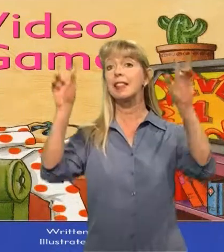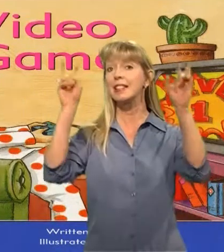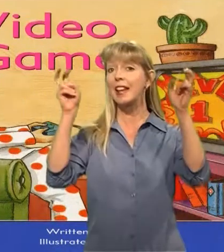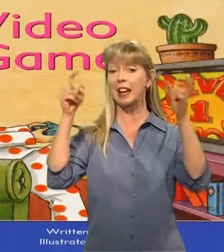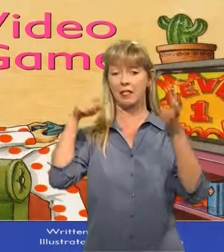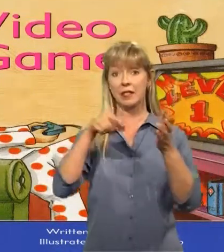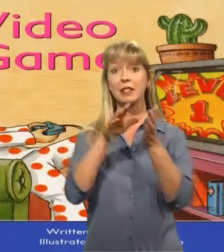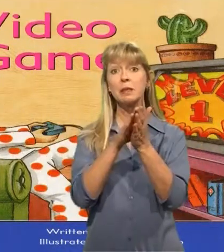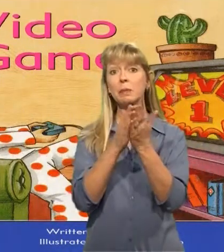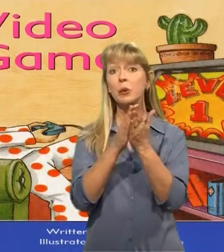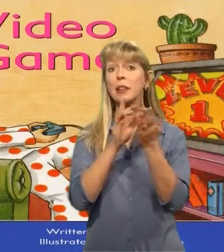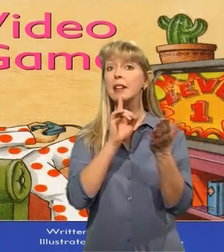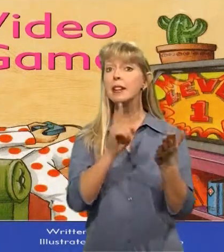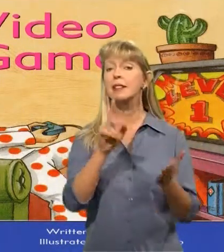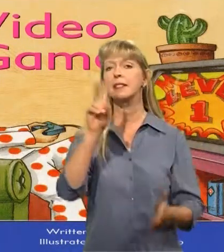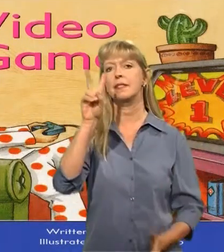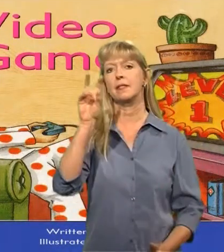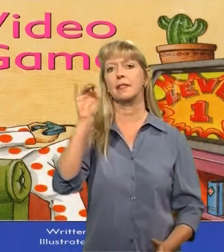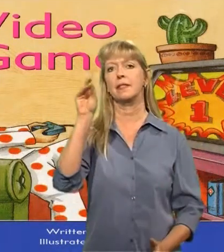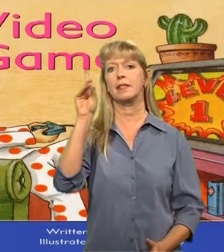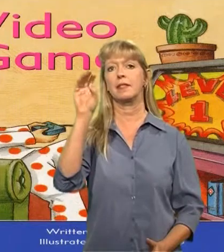The title of this book is Video Game.